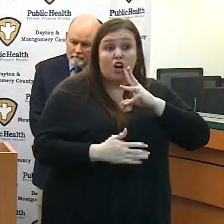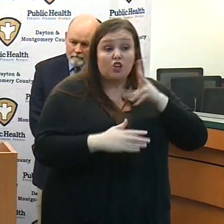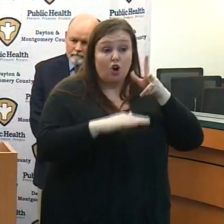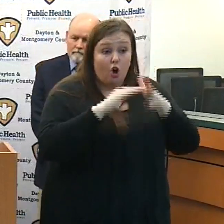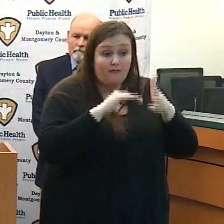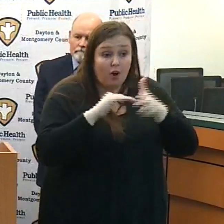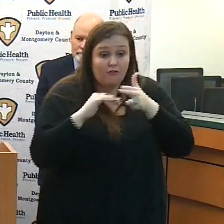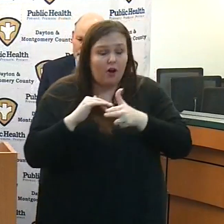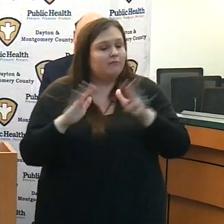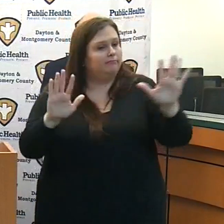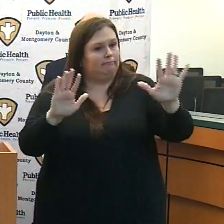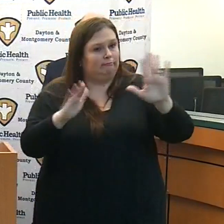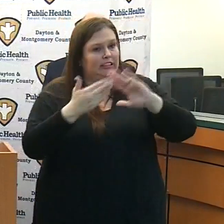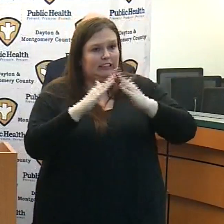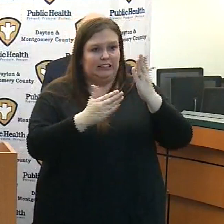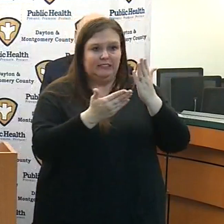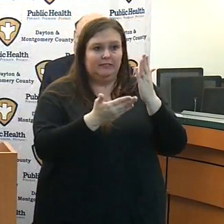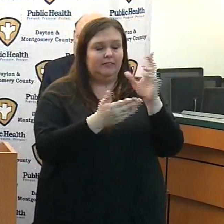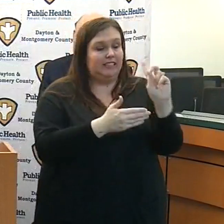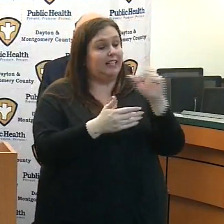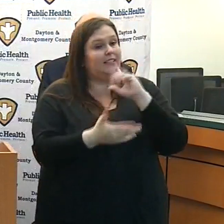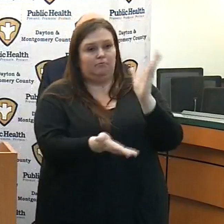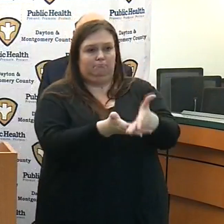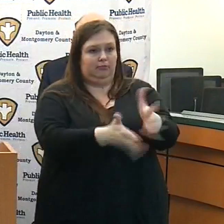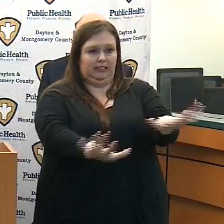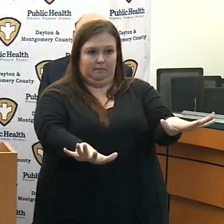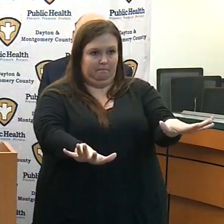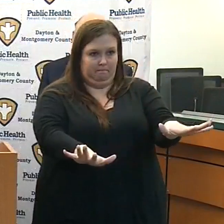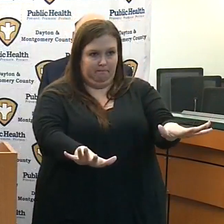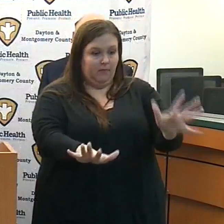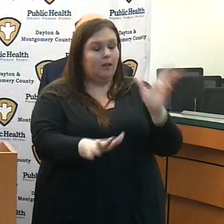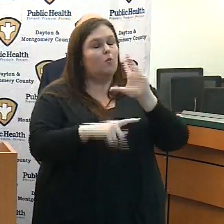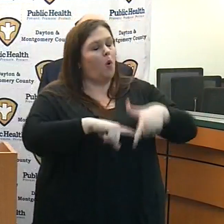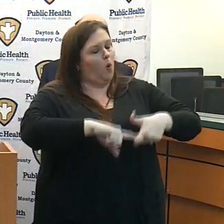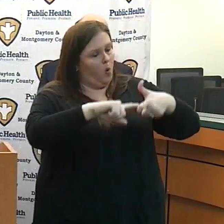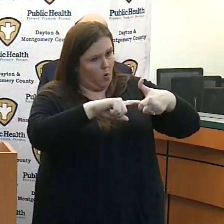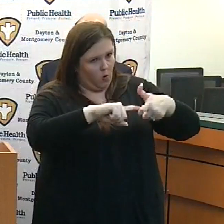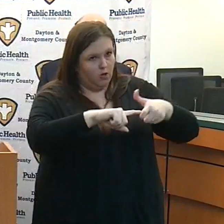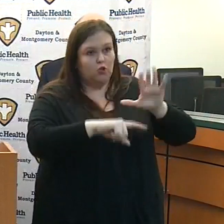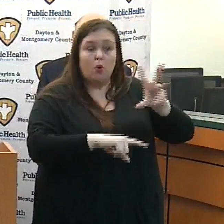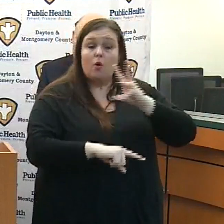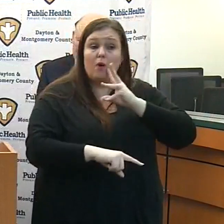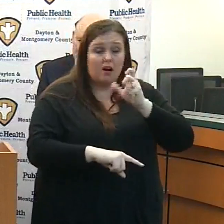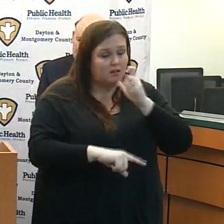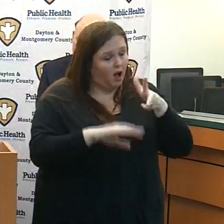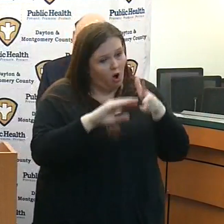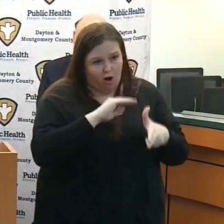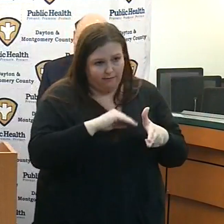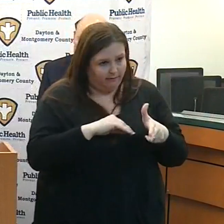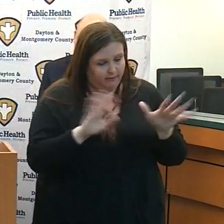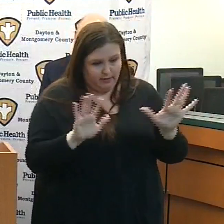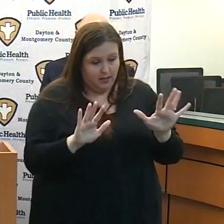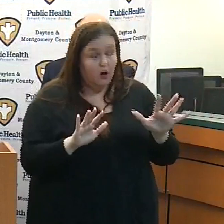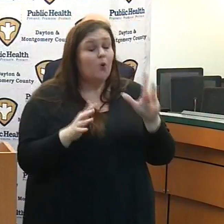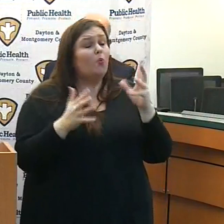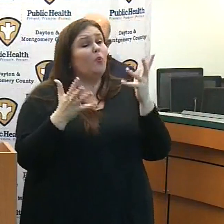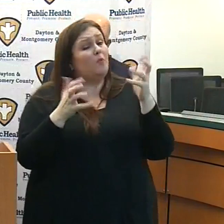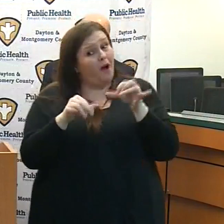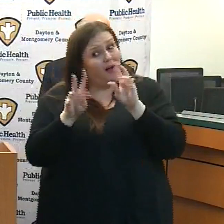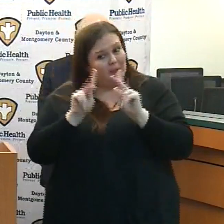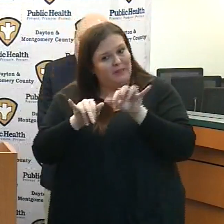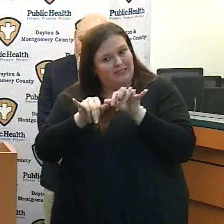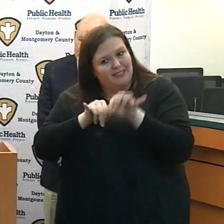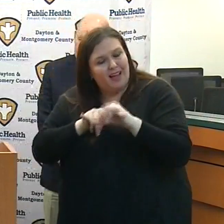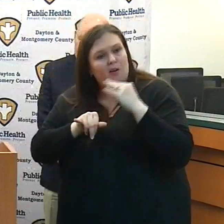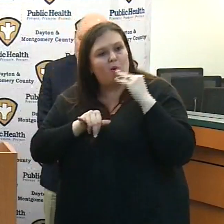30th to make sure that we can get people placed and stay in place in homes. Again, we don't want people really going out, so we want to make sure